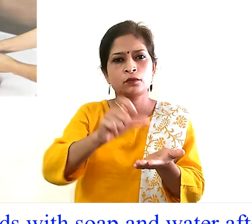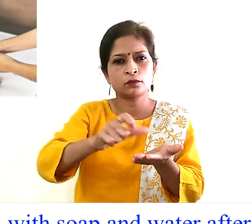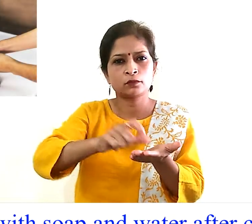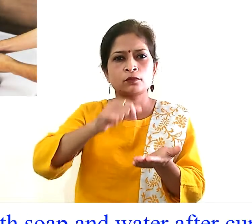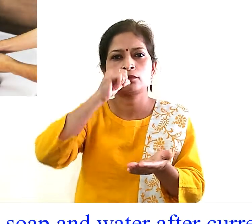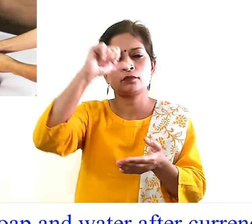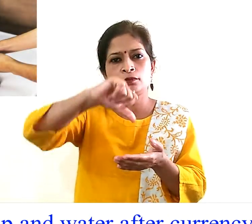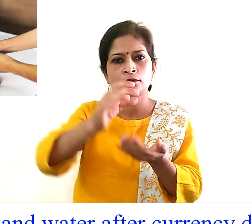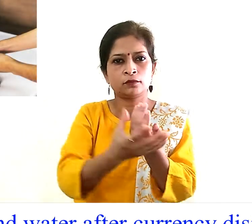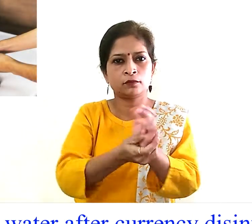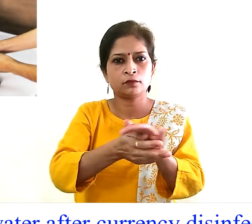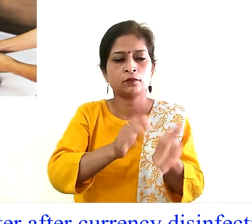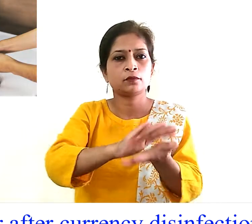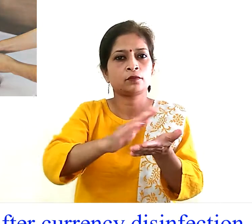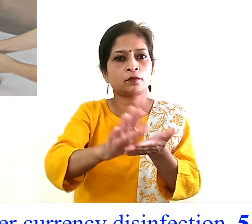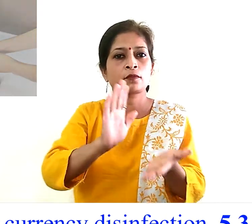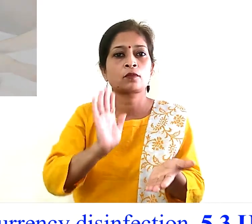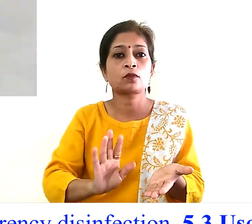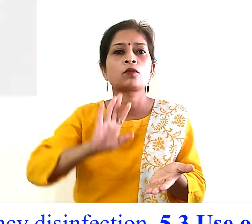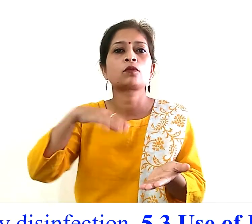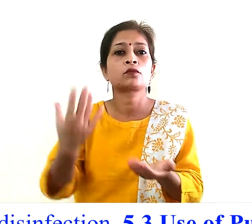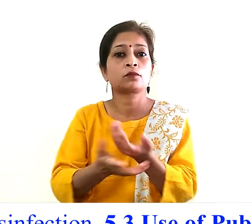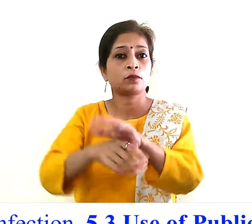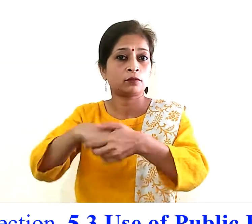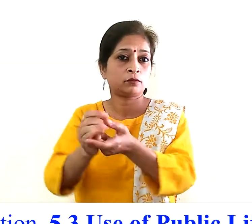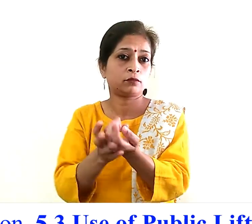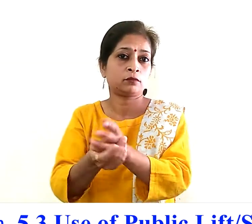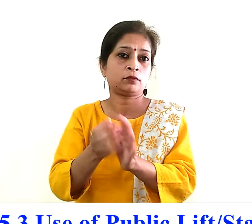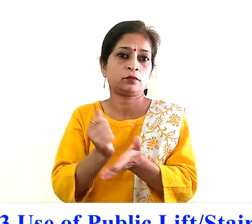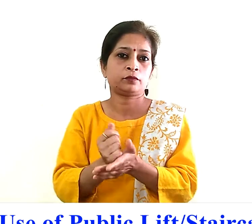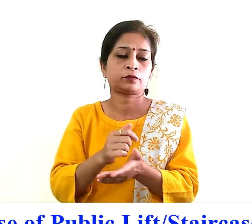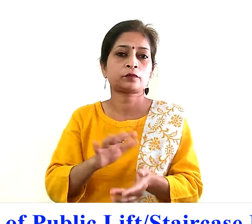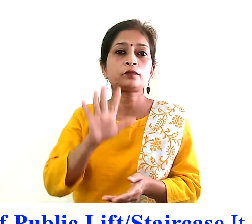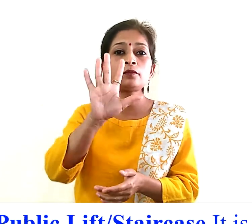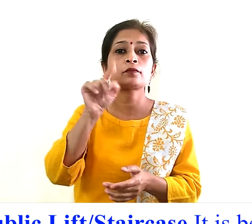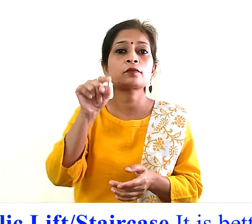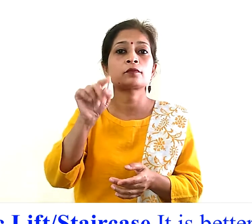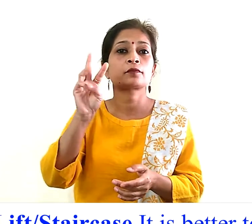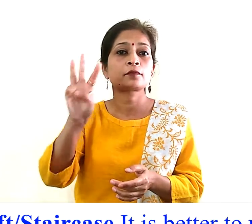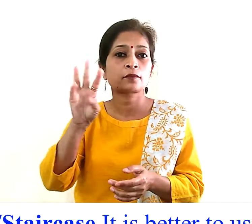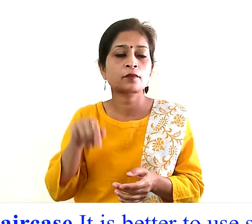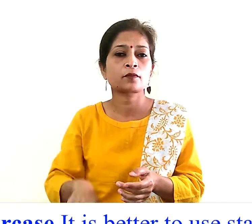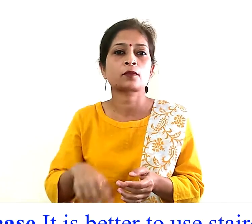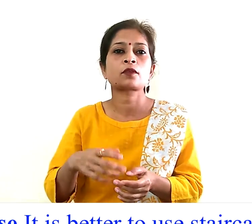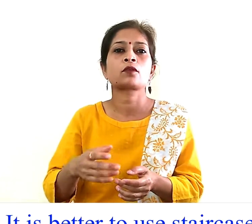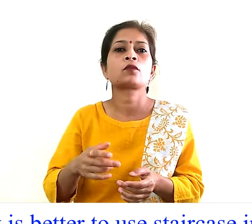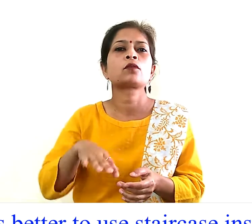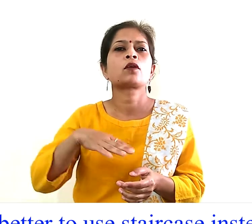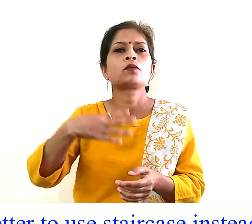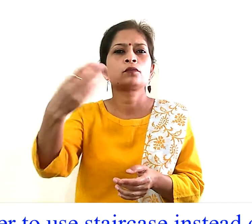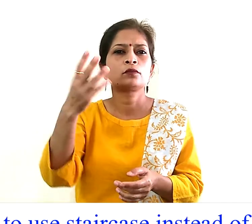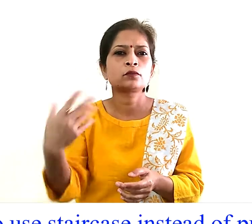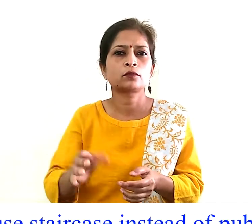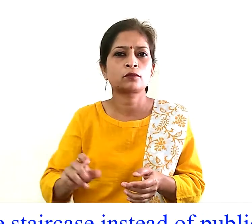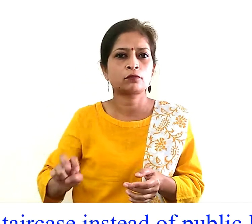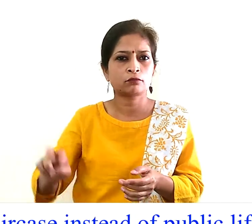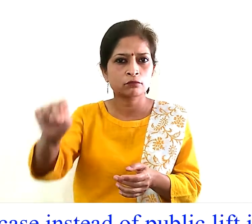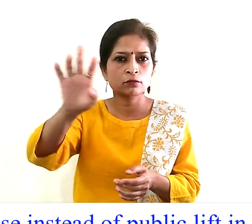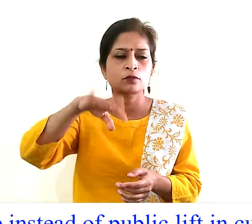and water after currency disinfection 5.3 use of public lift staircase it is